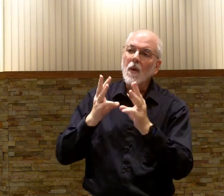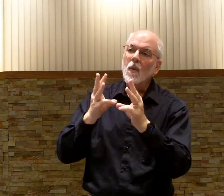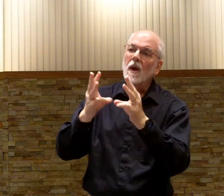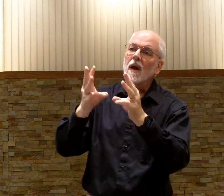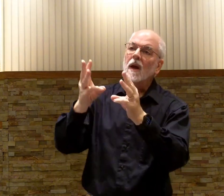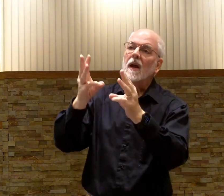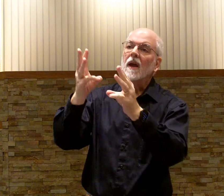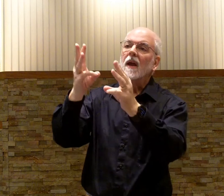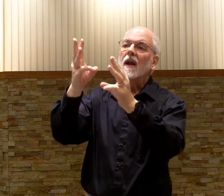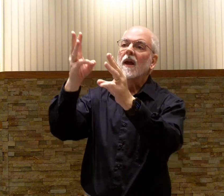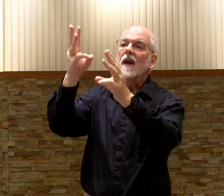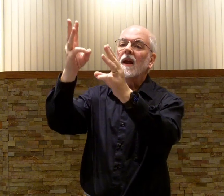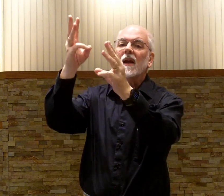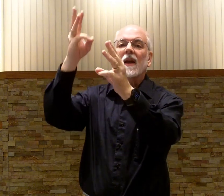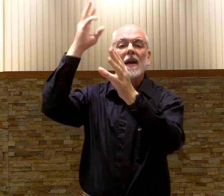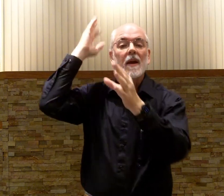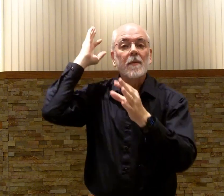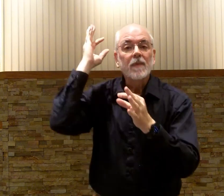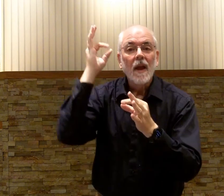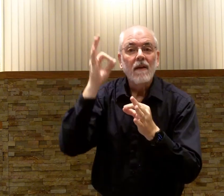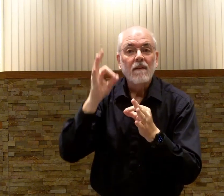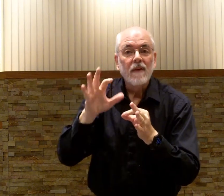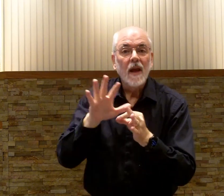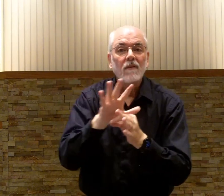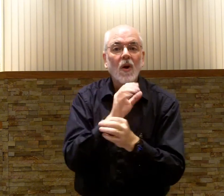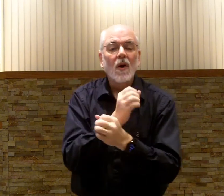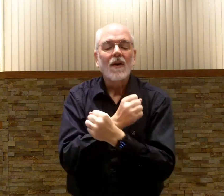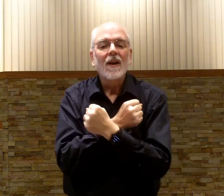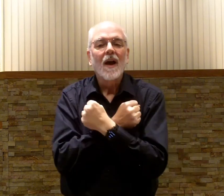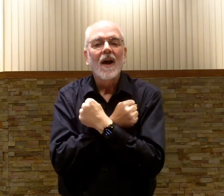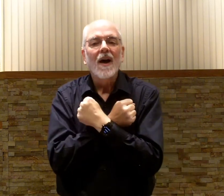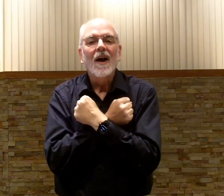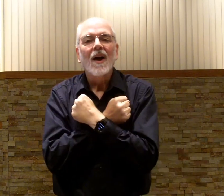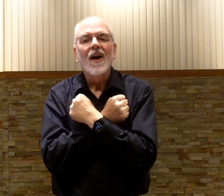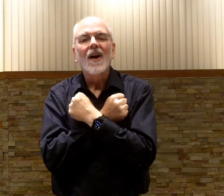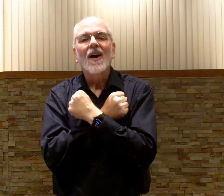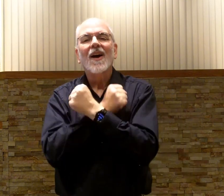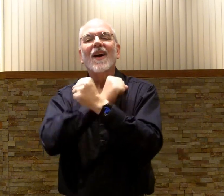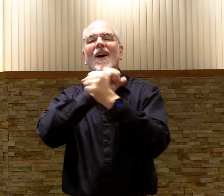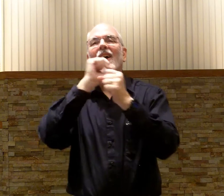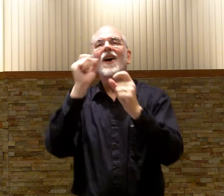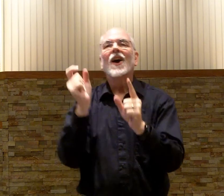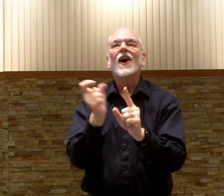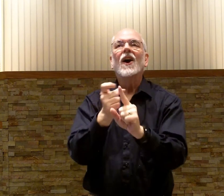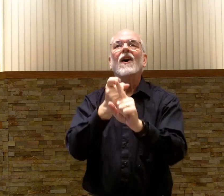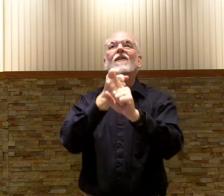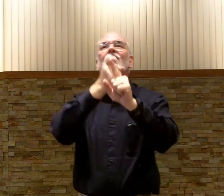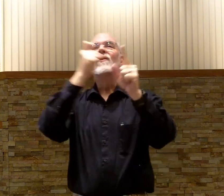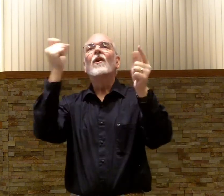way Faithful love from